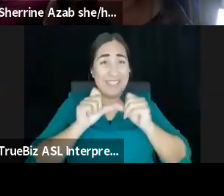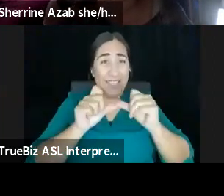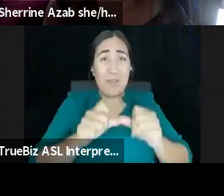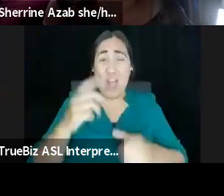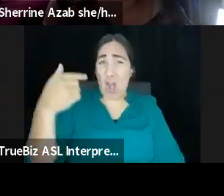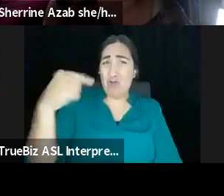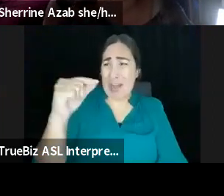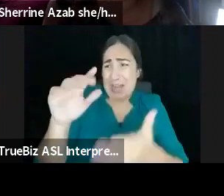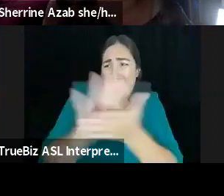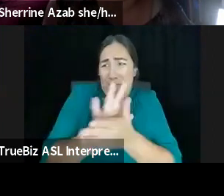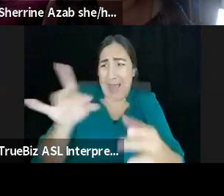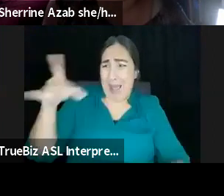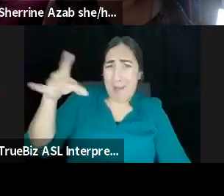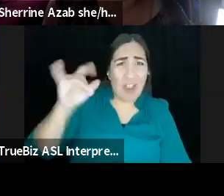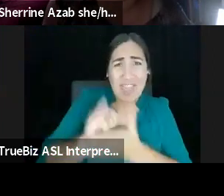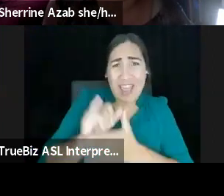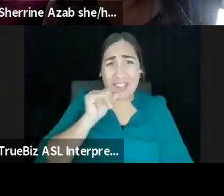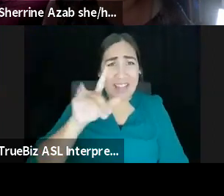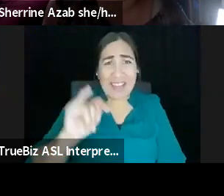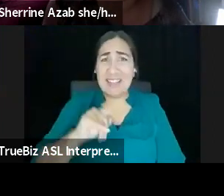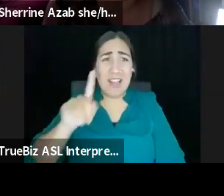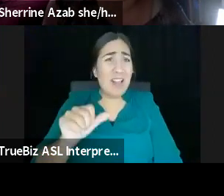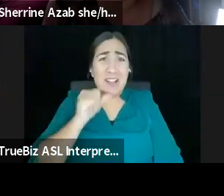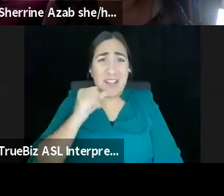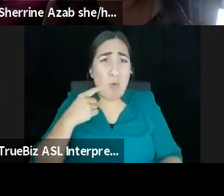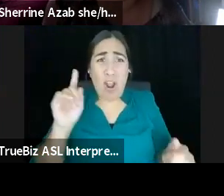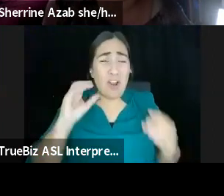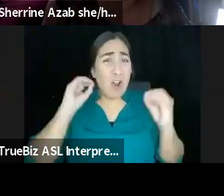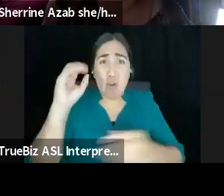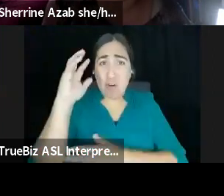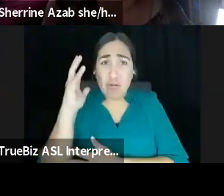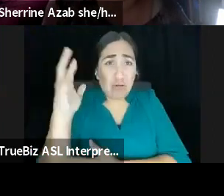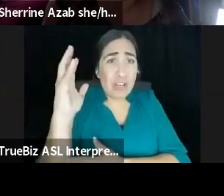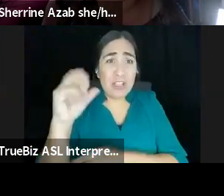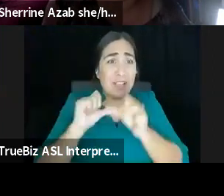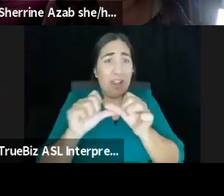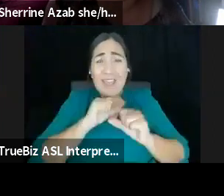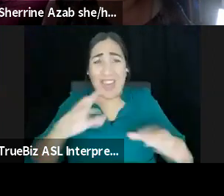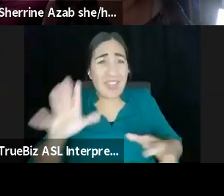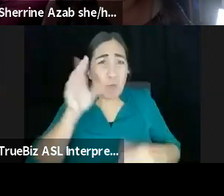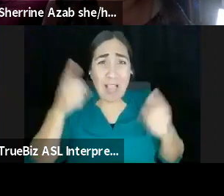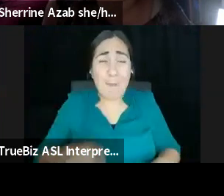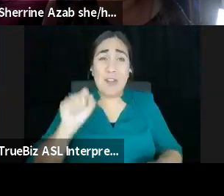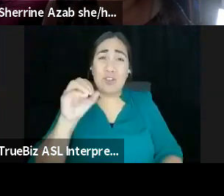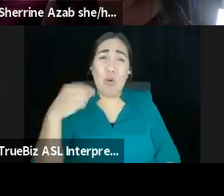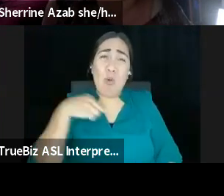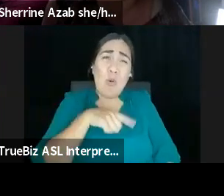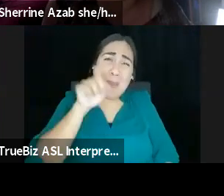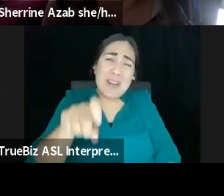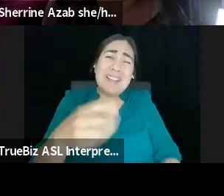that. It ain't going to work. Ain't going to have enough trees to print these little pieces of paper. Ain't nothing going to happen. Um, so we just have to completely reframe how we create things.